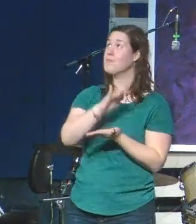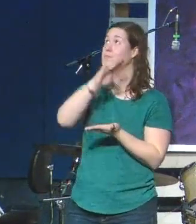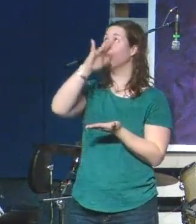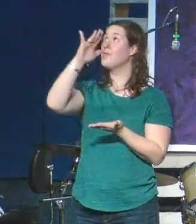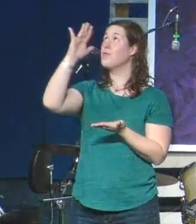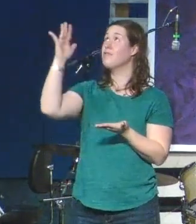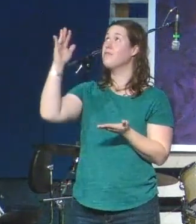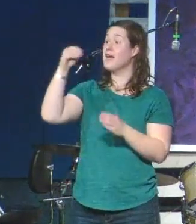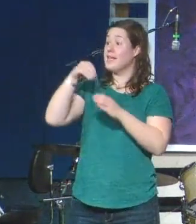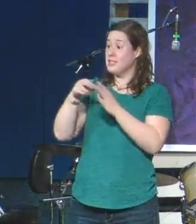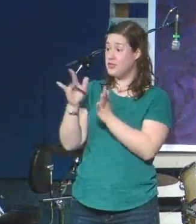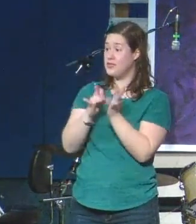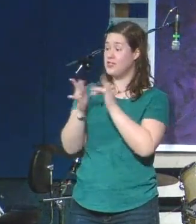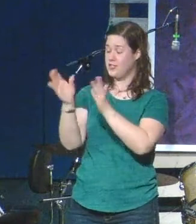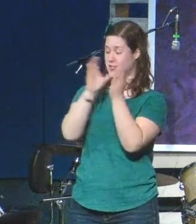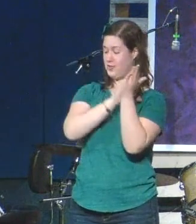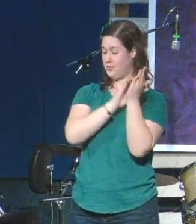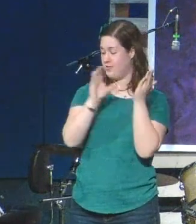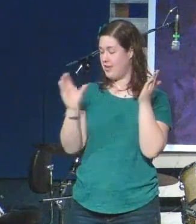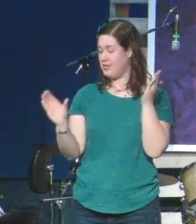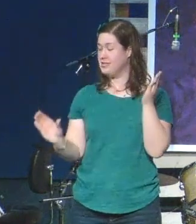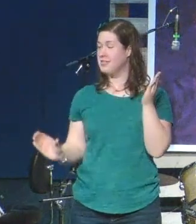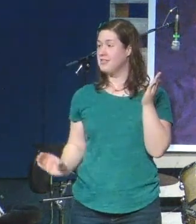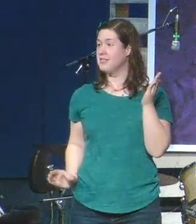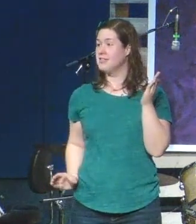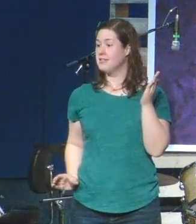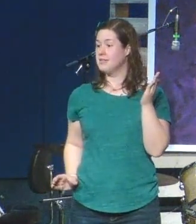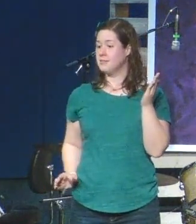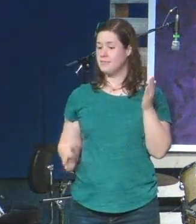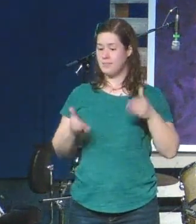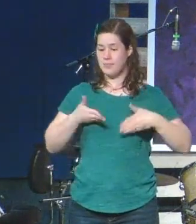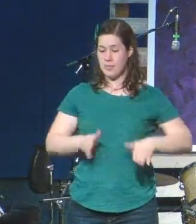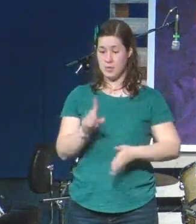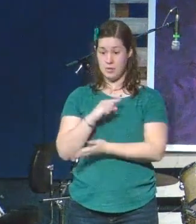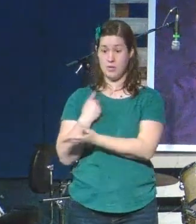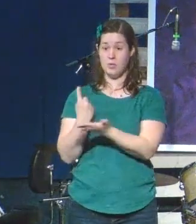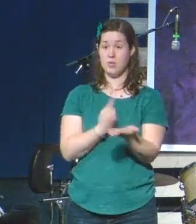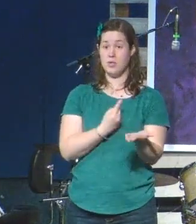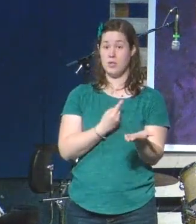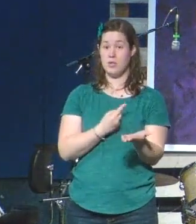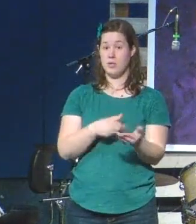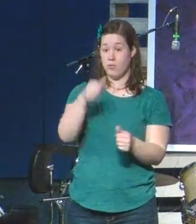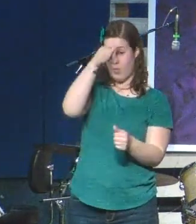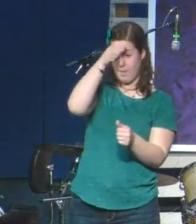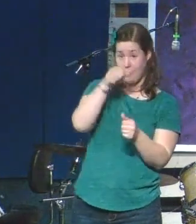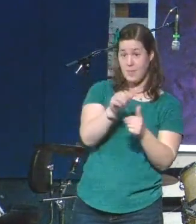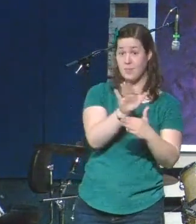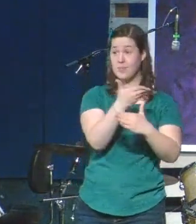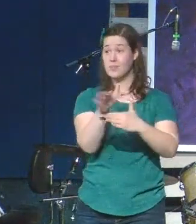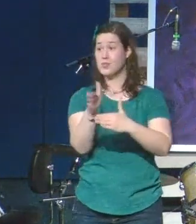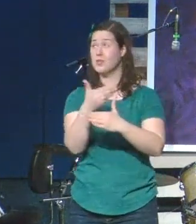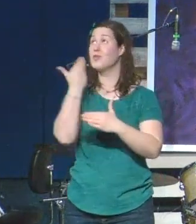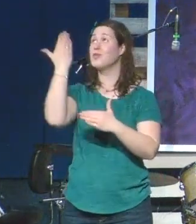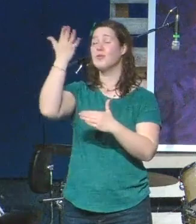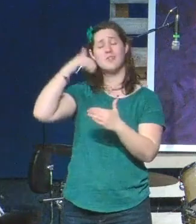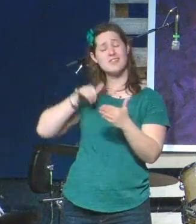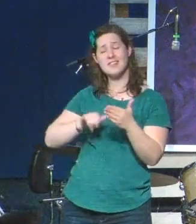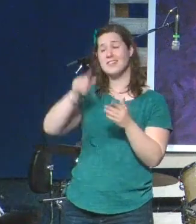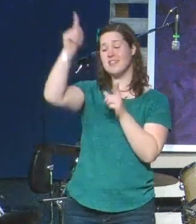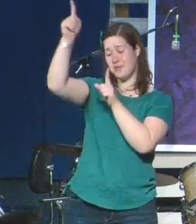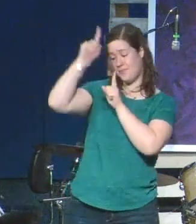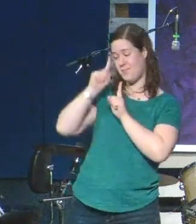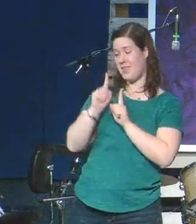in Jesus Christ. May we remember and share that you are still with us.